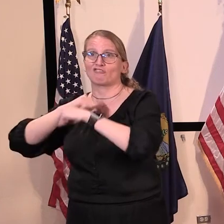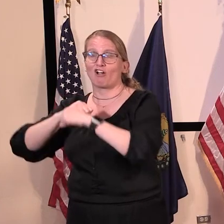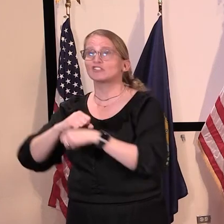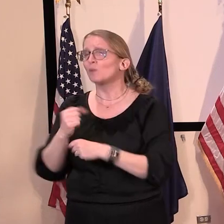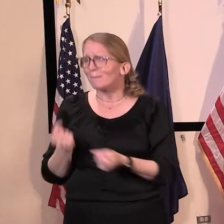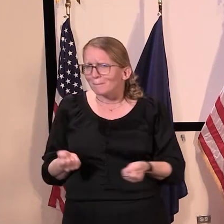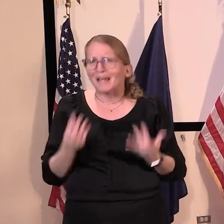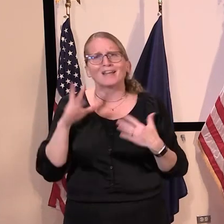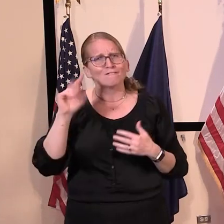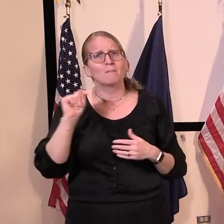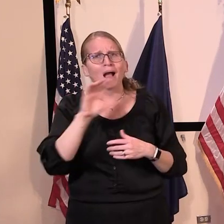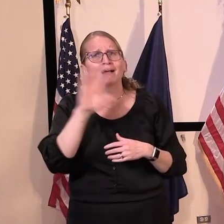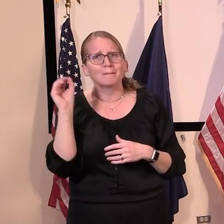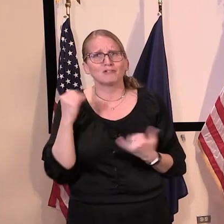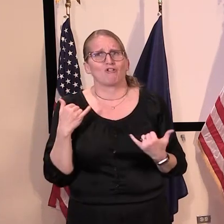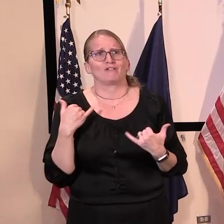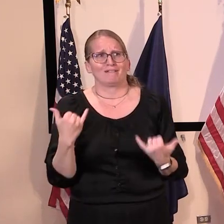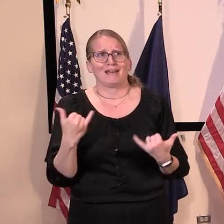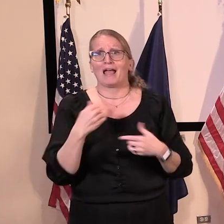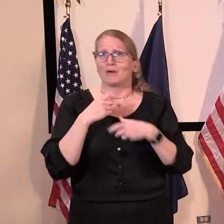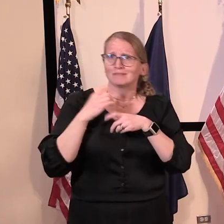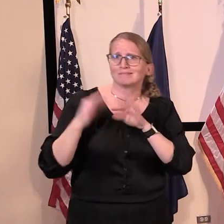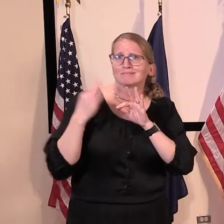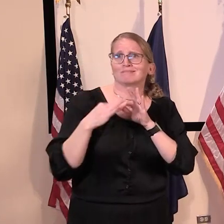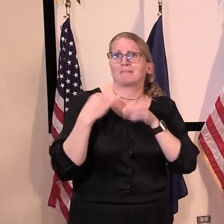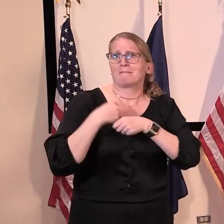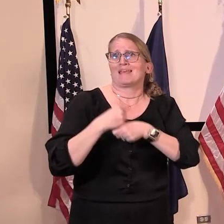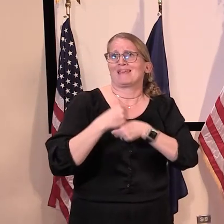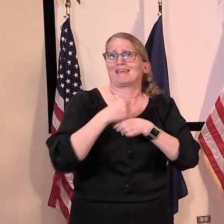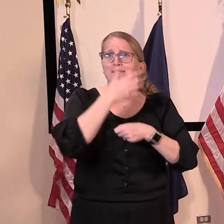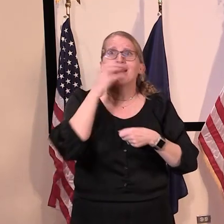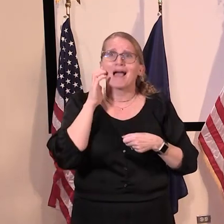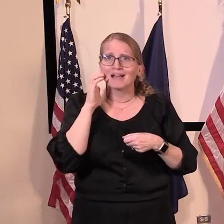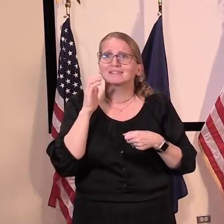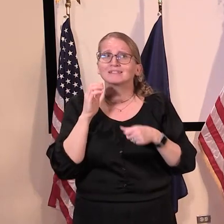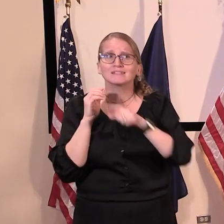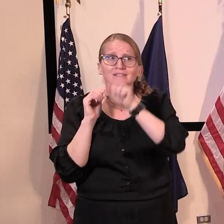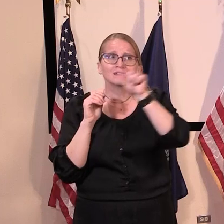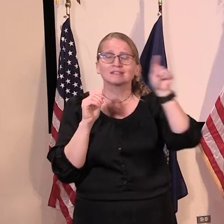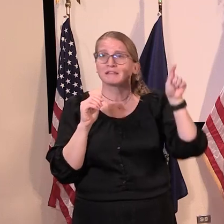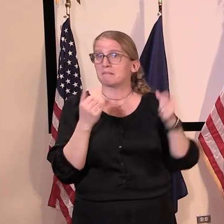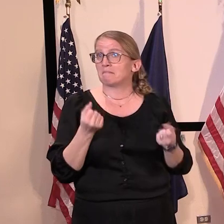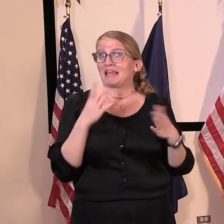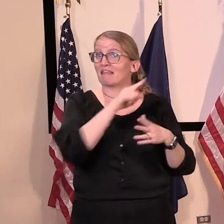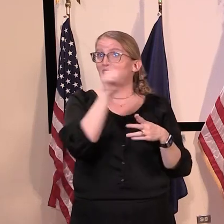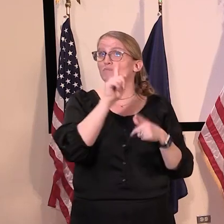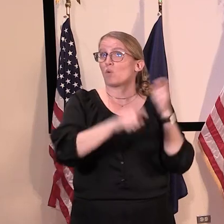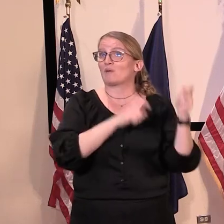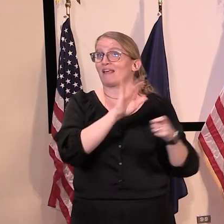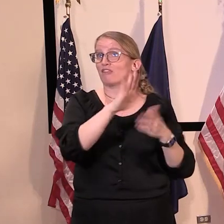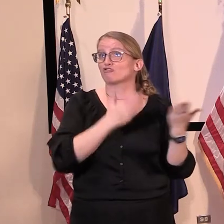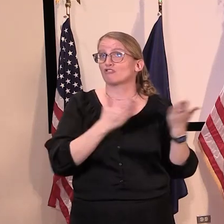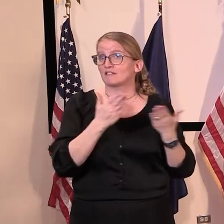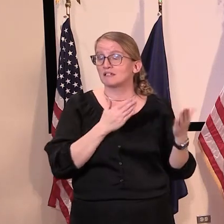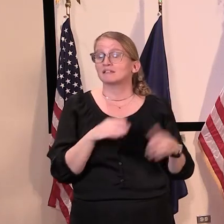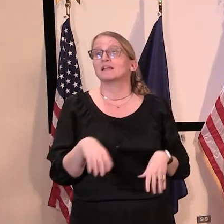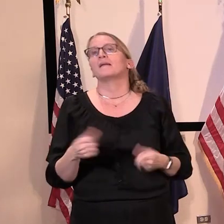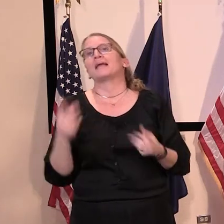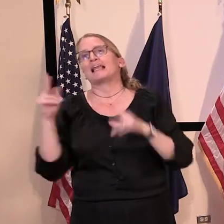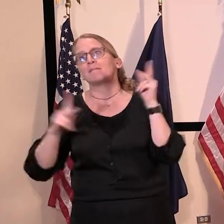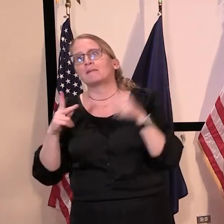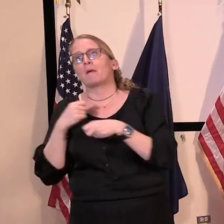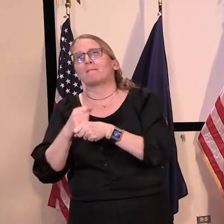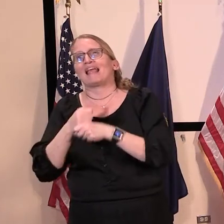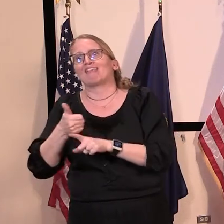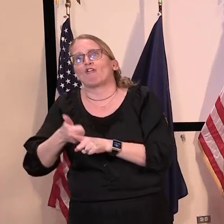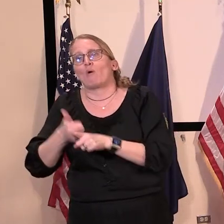are making these, uh, and I know a lot of people have, uh, donated their services in this regard and, uh, many have made their own. My wife,